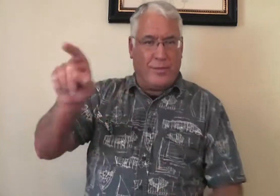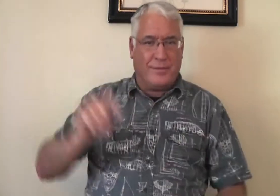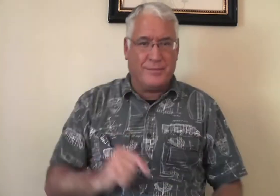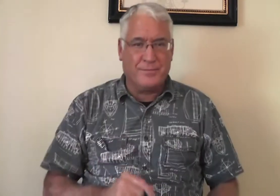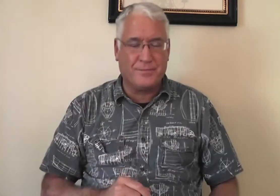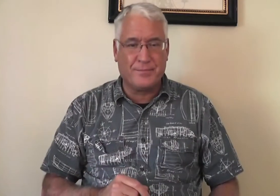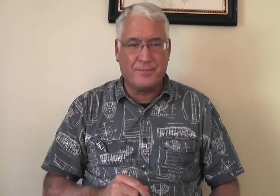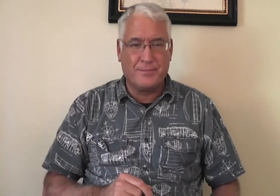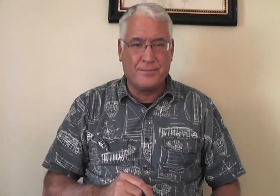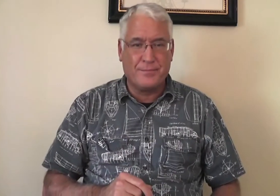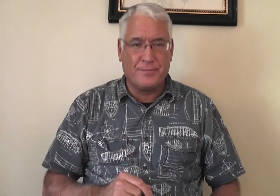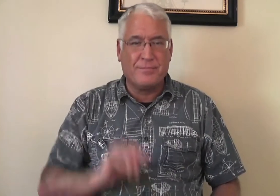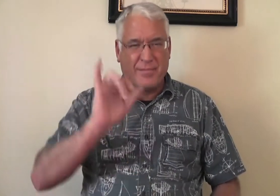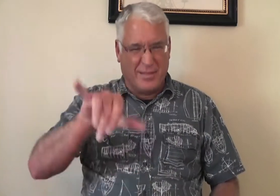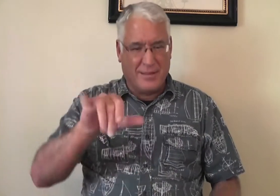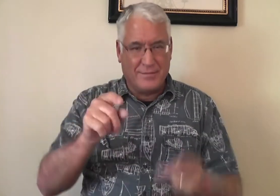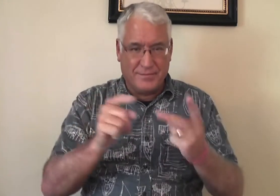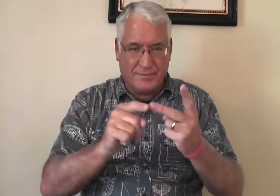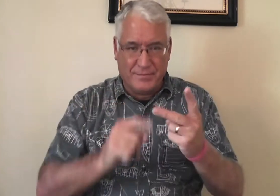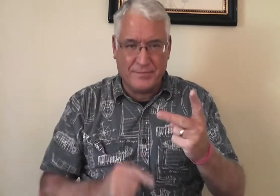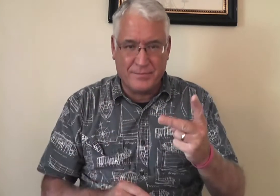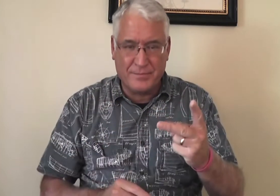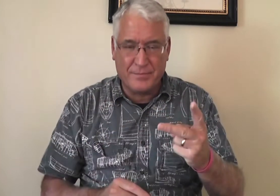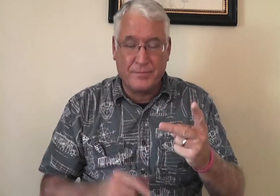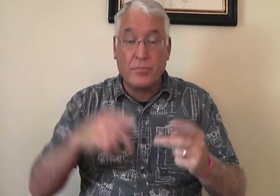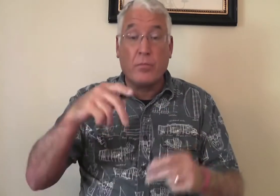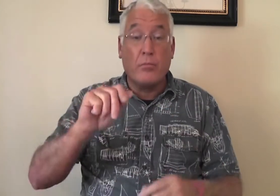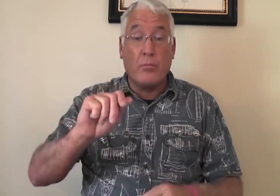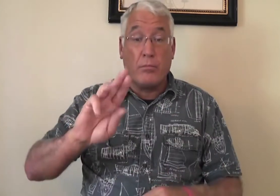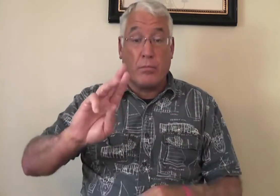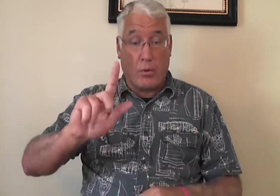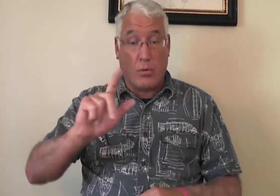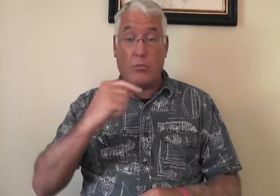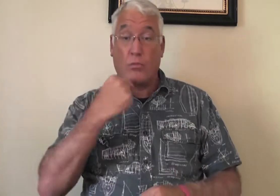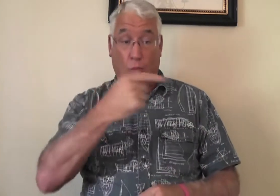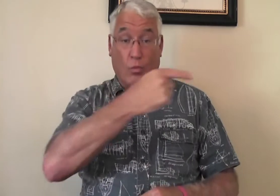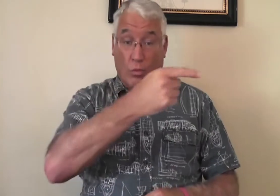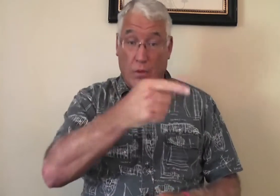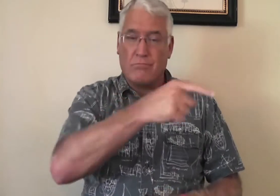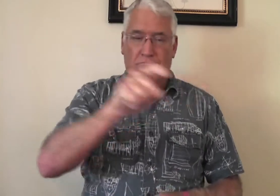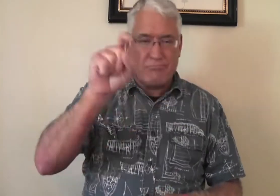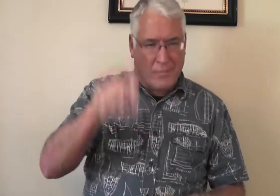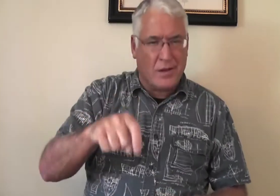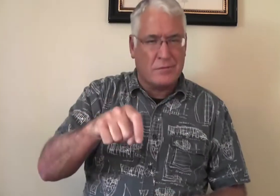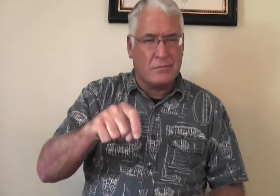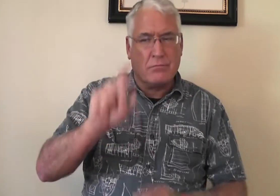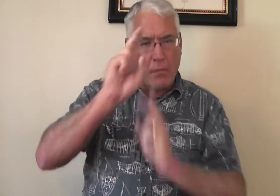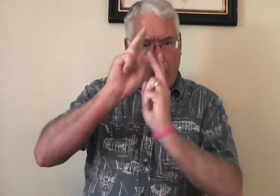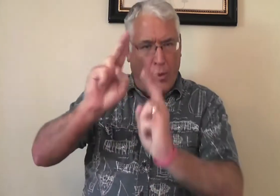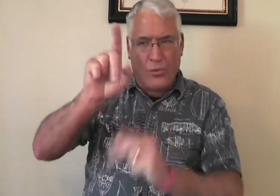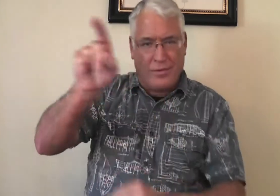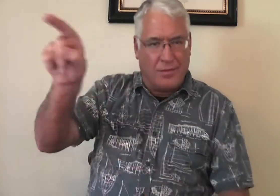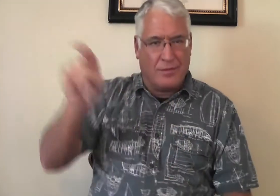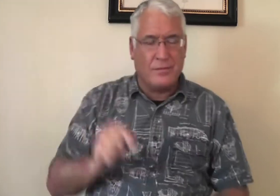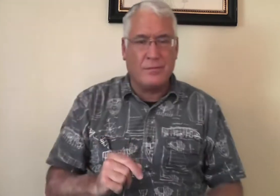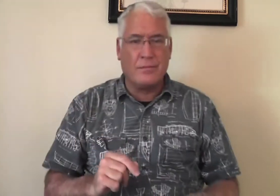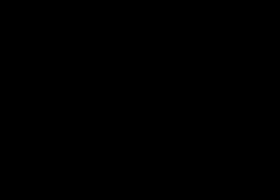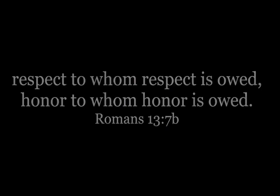resist. You submit to these authorities. Now, number two, Paul also said, must honor